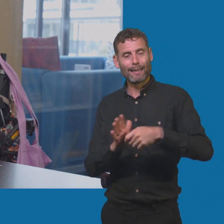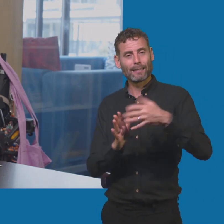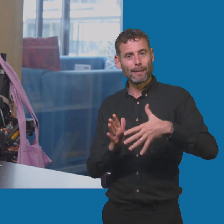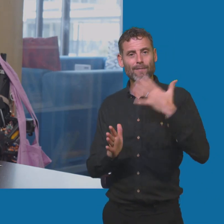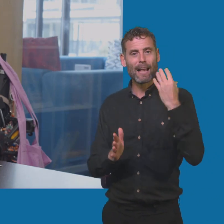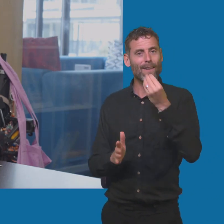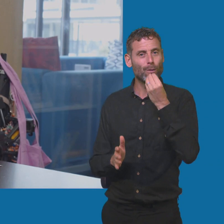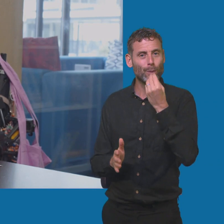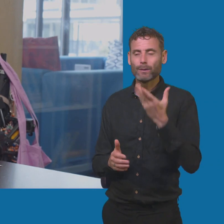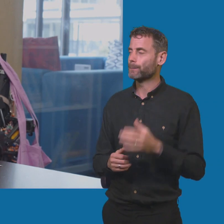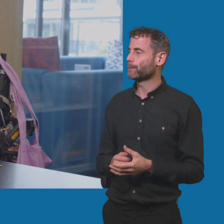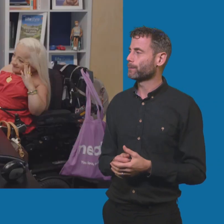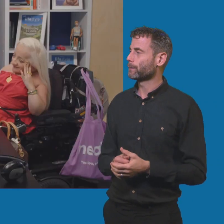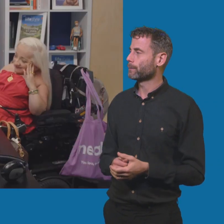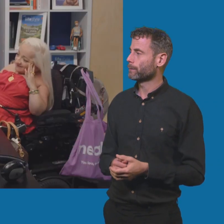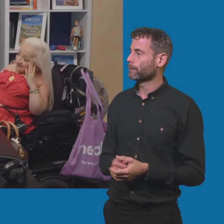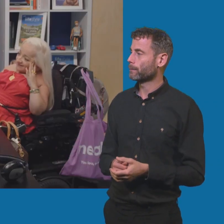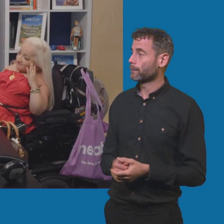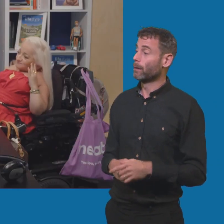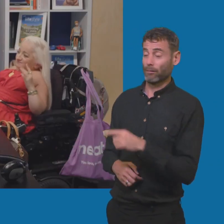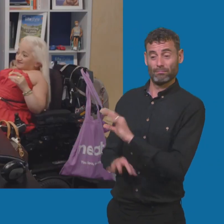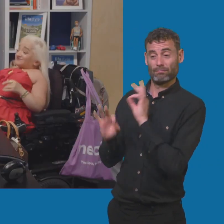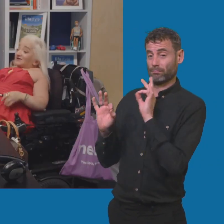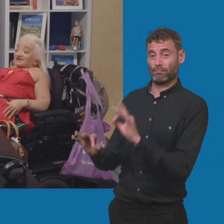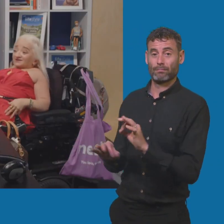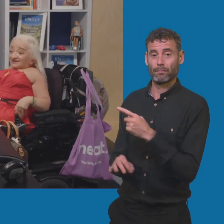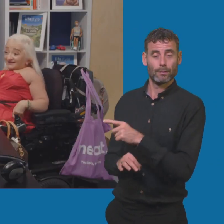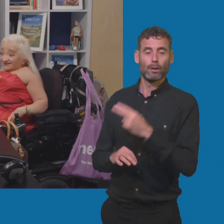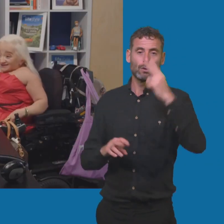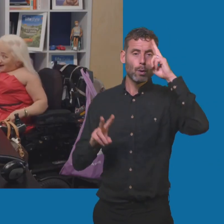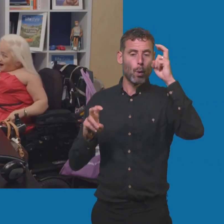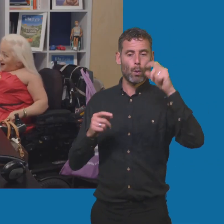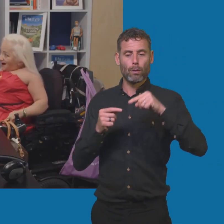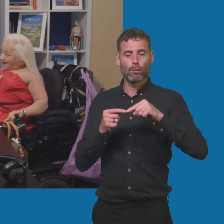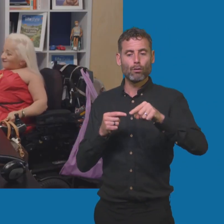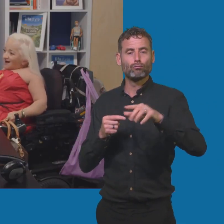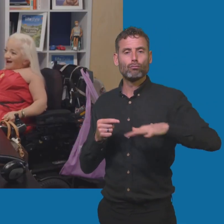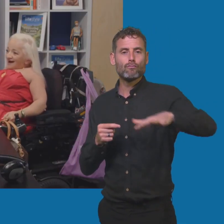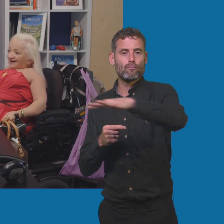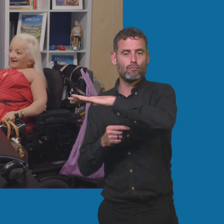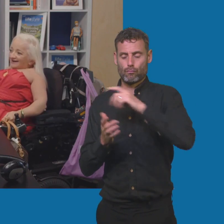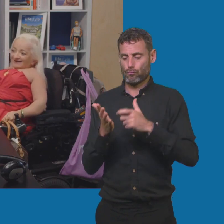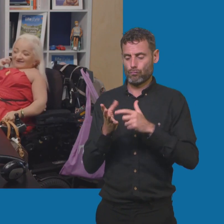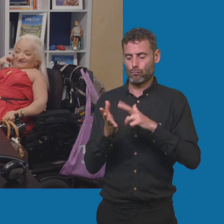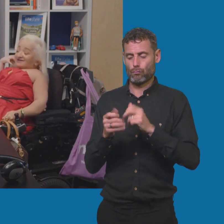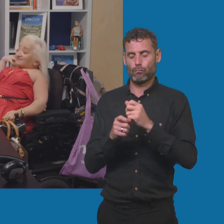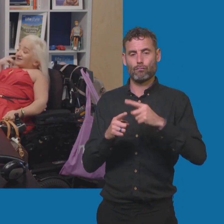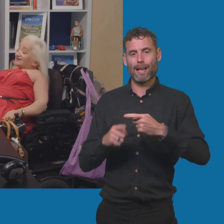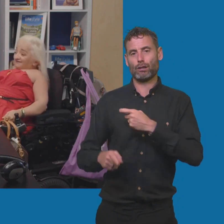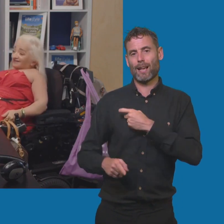What do I do? No, that is range anxiety. That's cool. Is that what it is? Yeah, range anxiety is a thing in the EV world. me